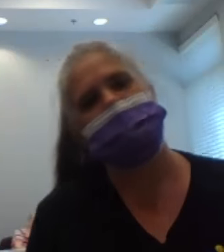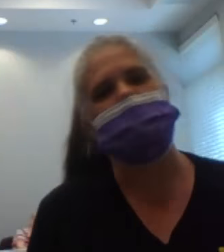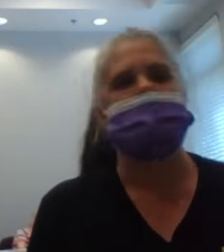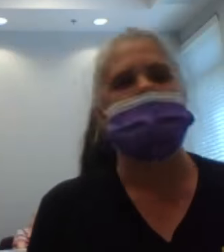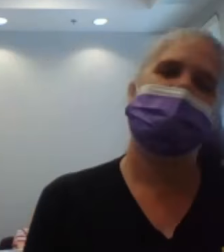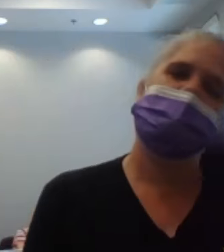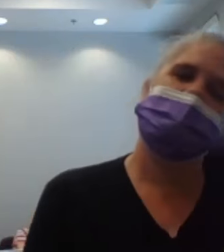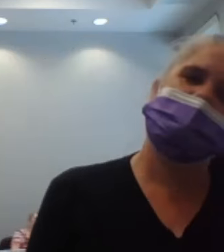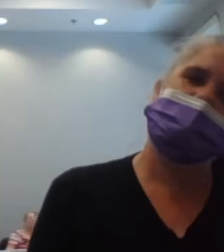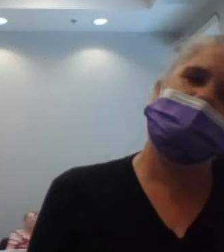13,